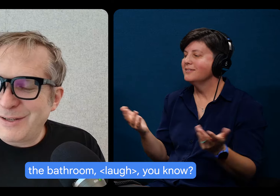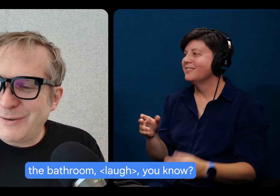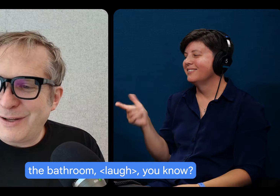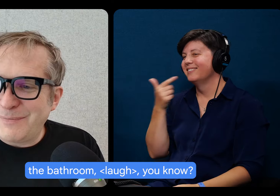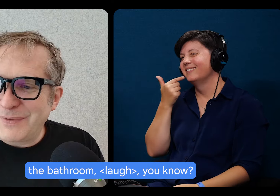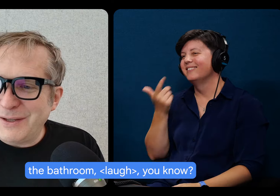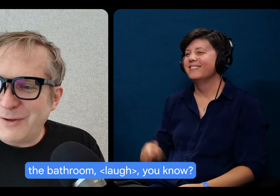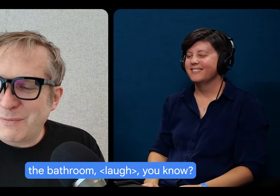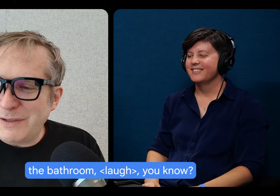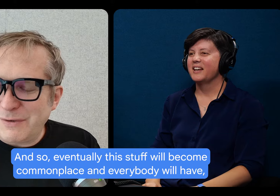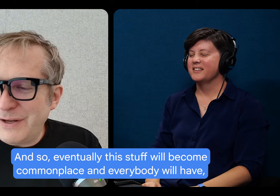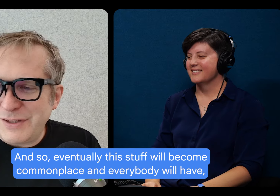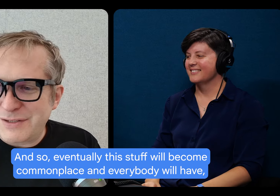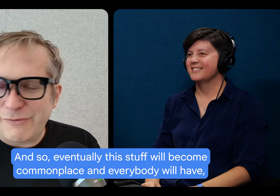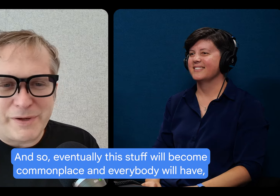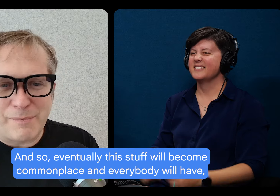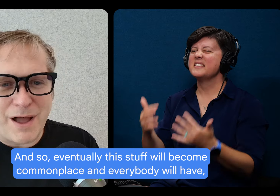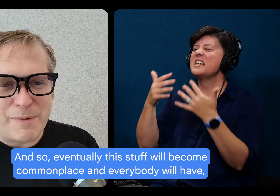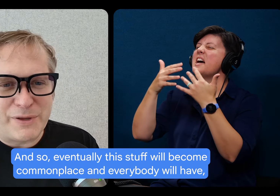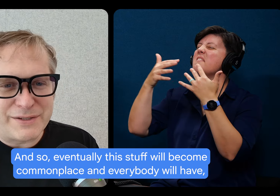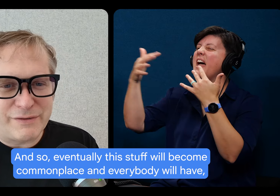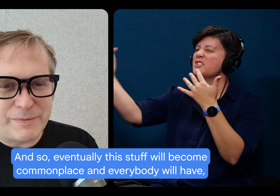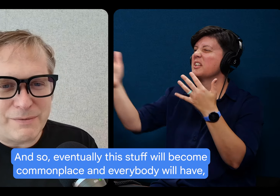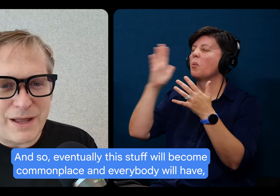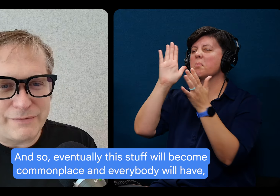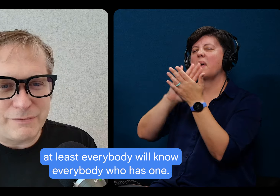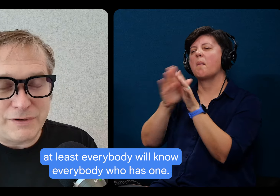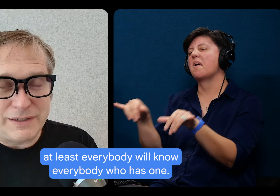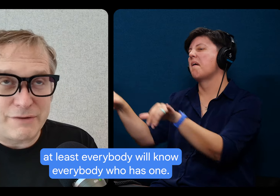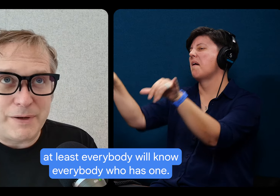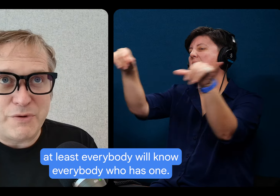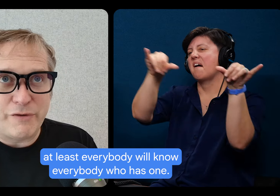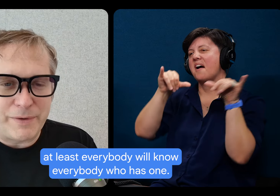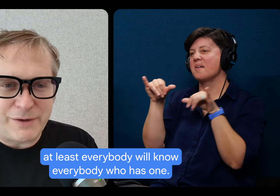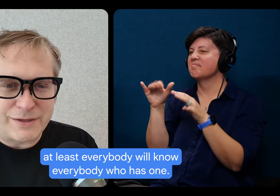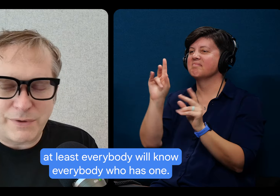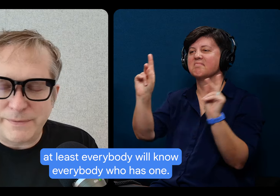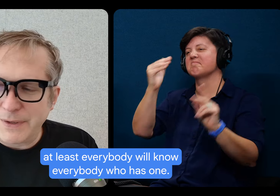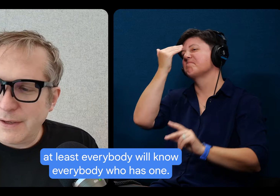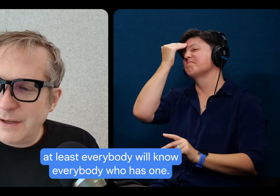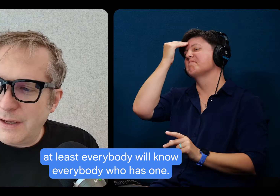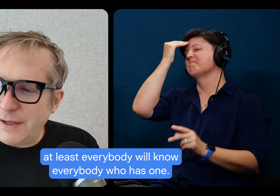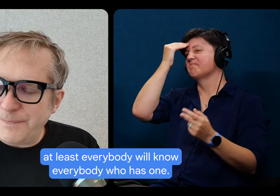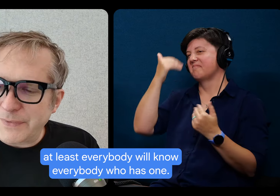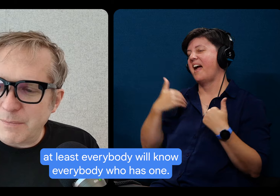And so, you know, it's one, you know, eventually this stuff will become commonplace and everybody will have at least everybody will know everybody who has one.